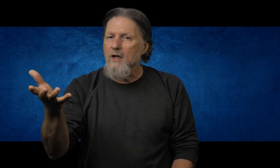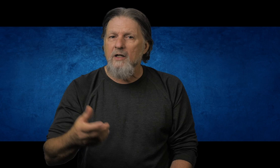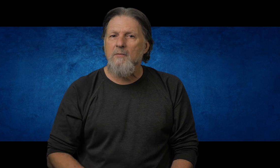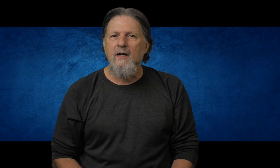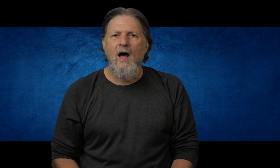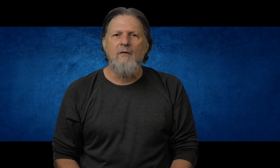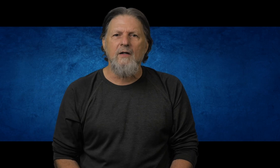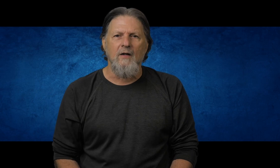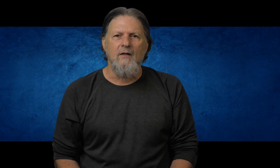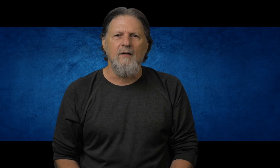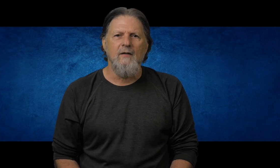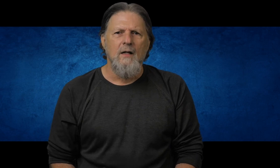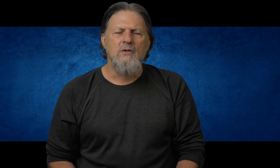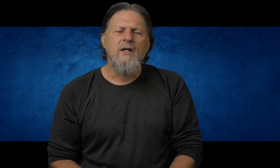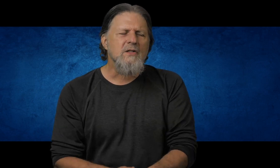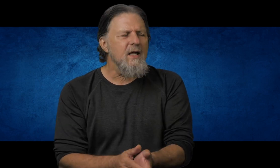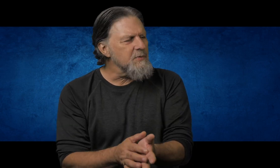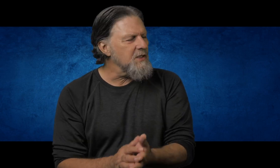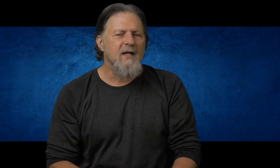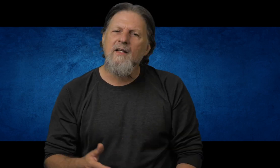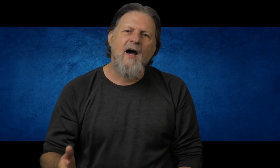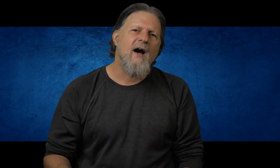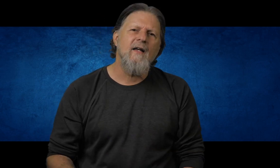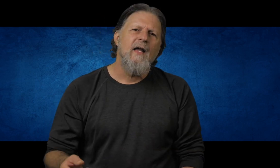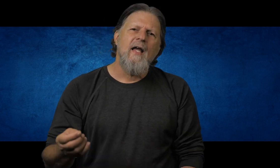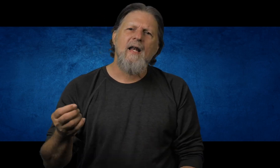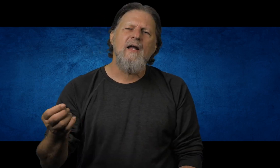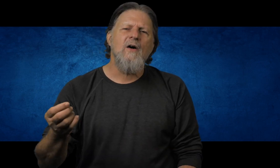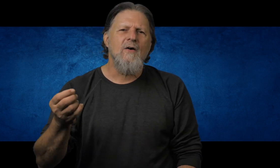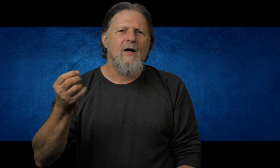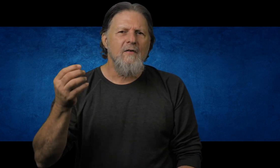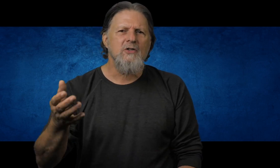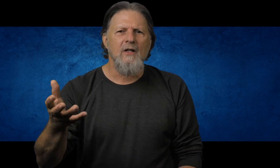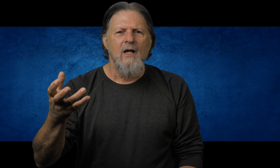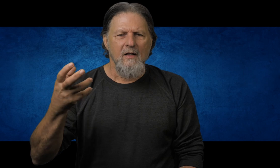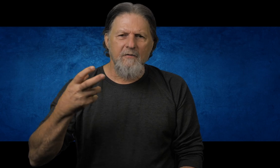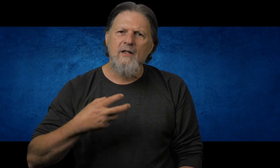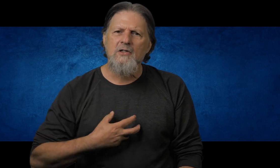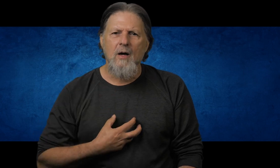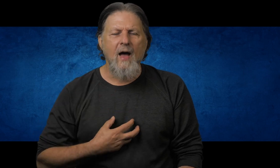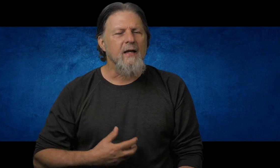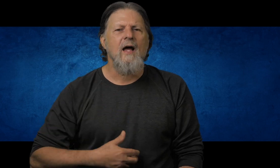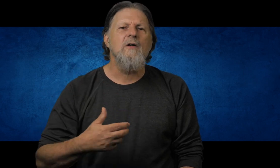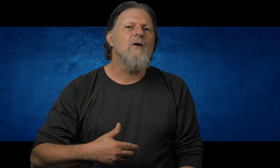feelings might not return. So I just keep seeking God and I know eventually the feelings come back and I know